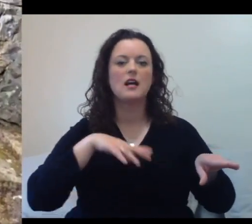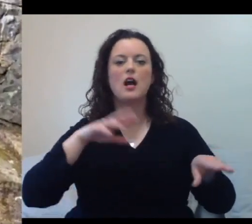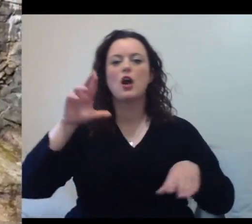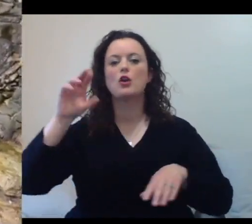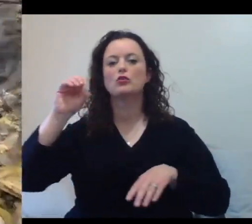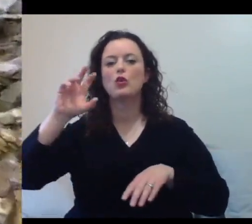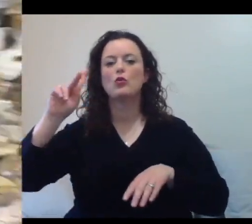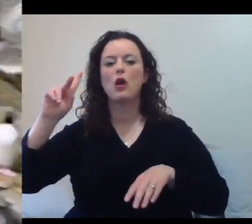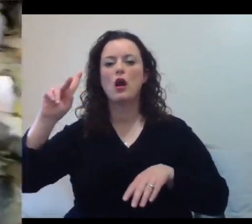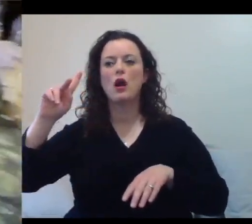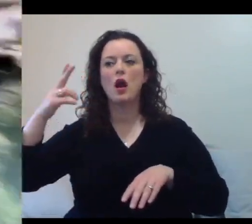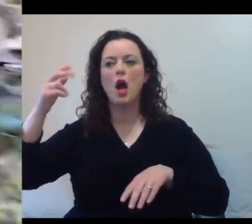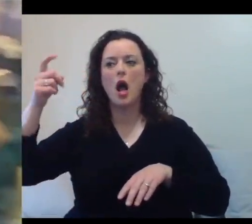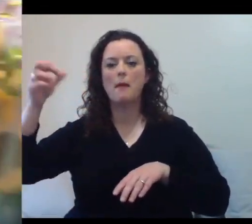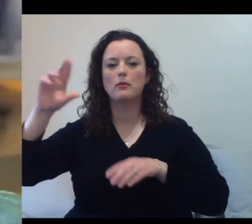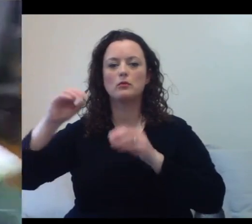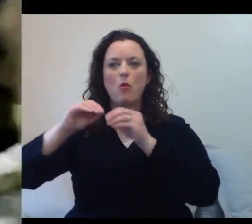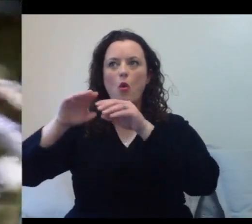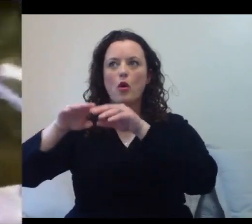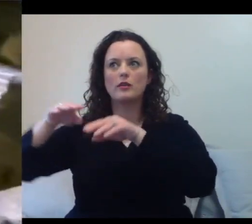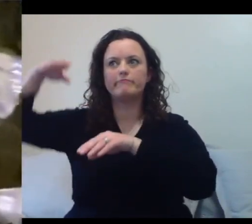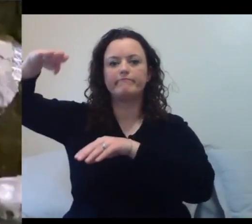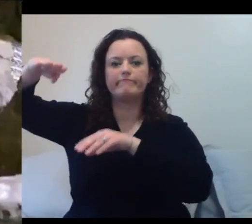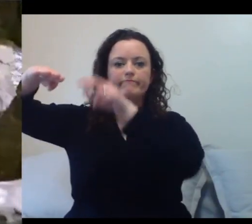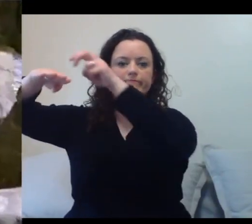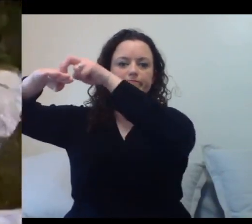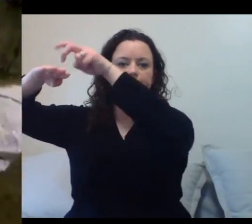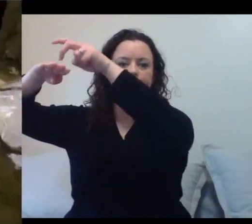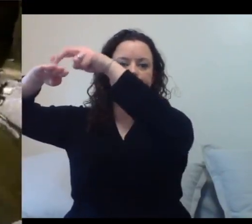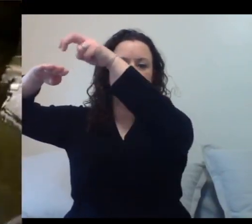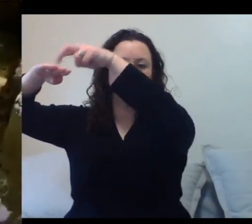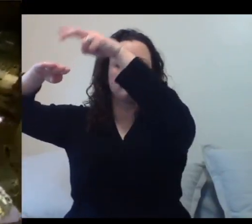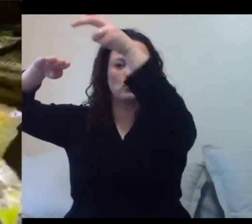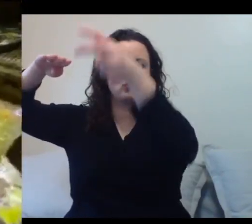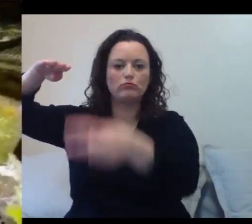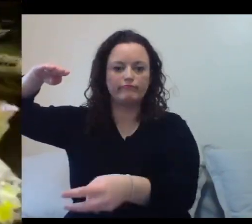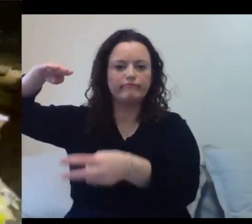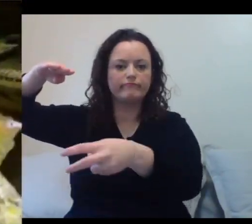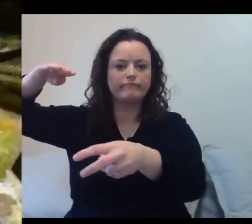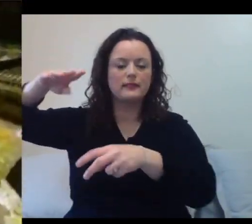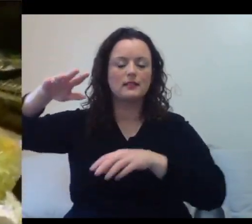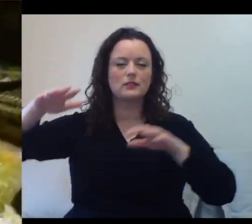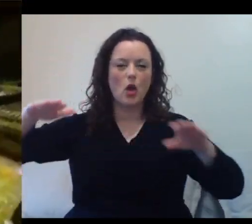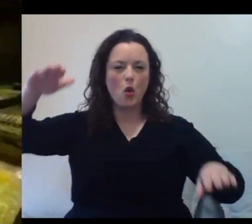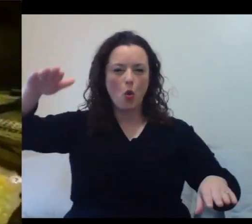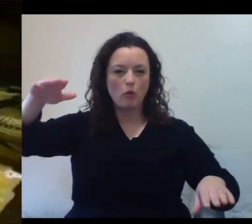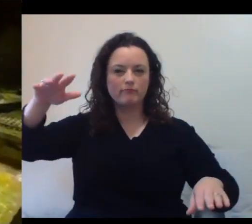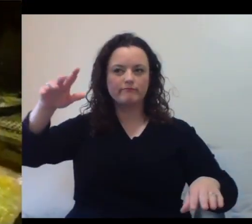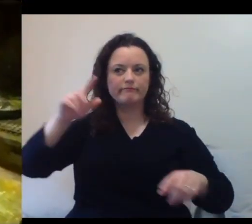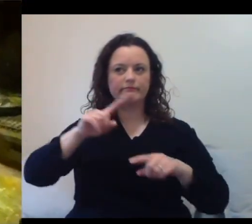So, it is a little different, but yes, you would find all these guys in the same area. Great question.